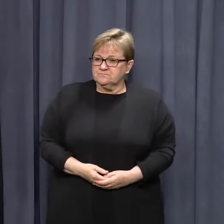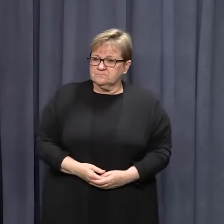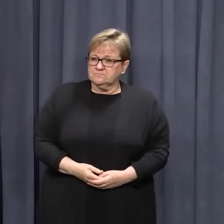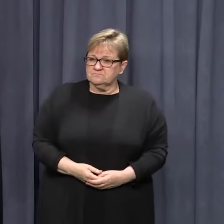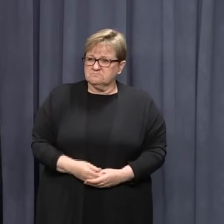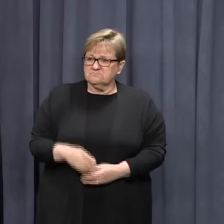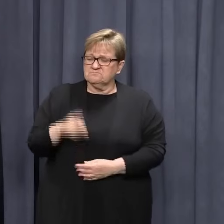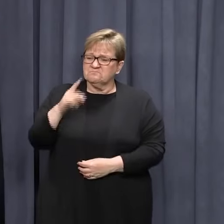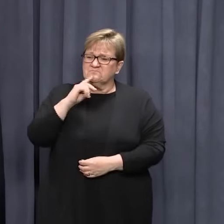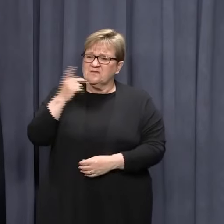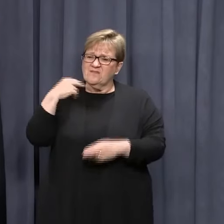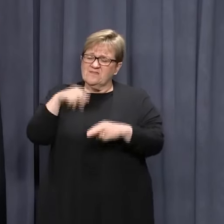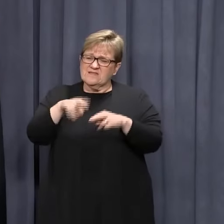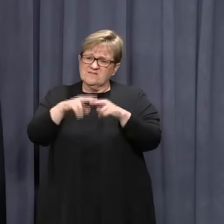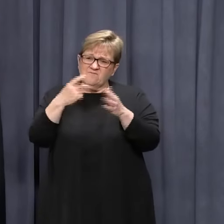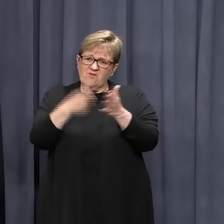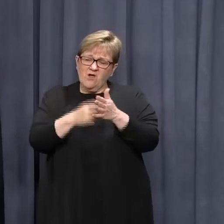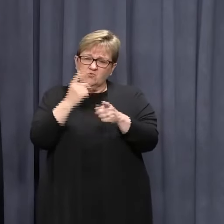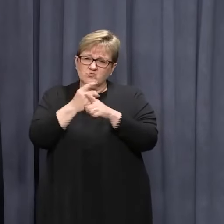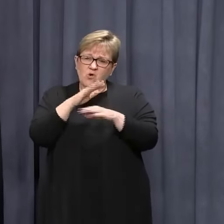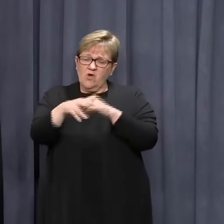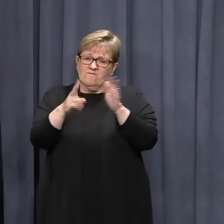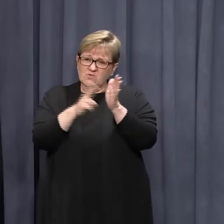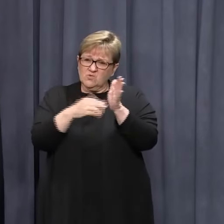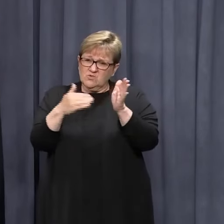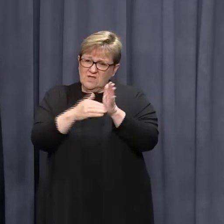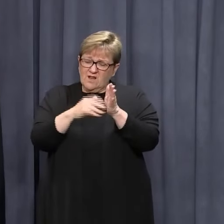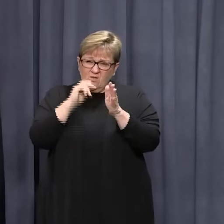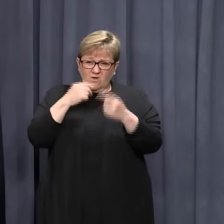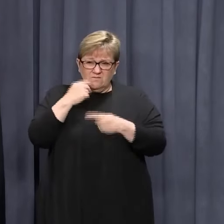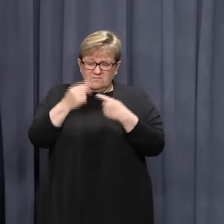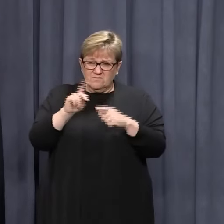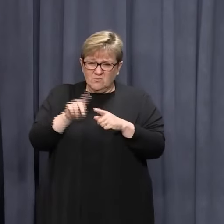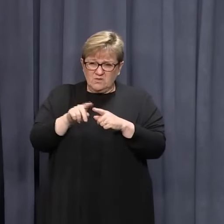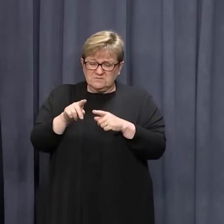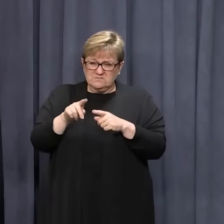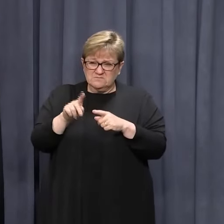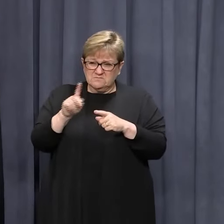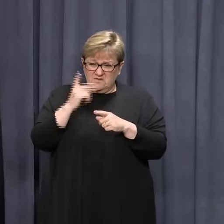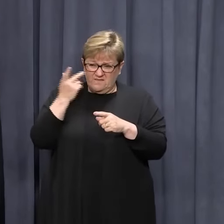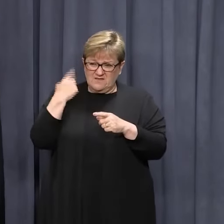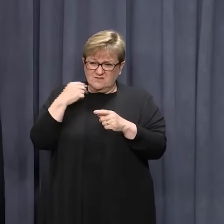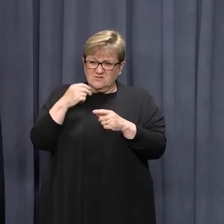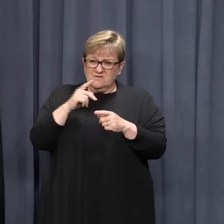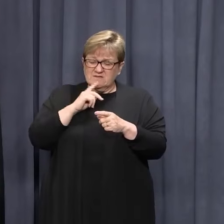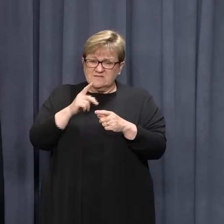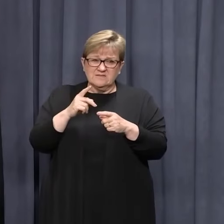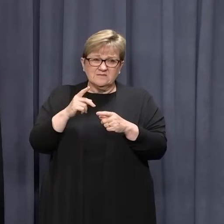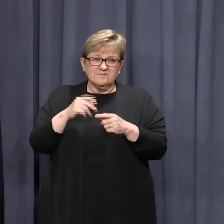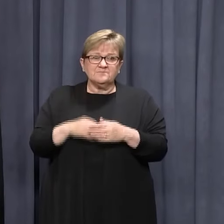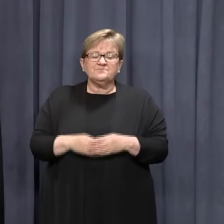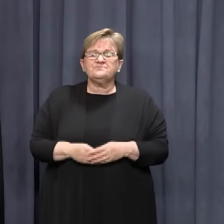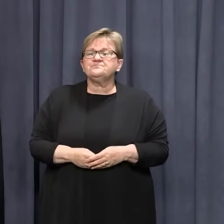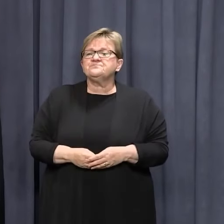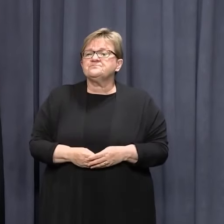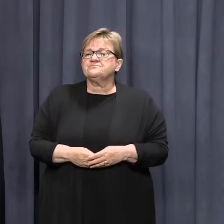I think on Friday you're also getting advice about New Zealand. Is that correct? That was in the last written advice on New Zealand, sir?